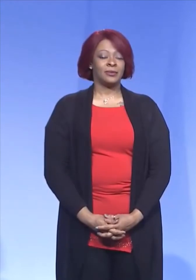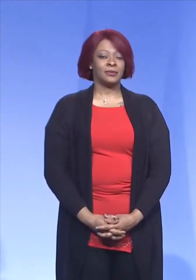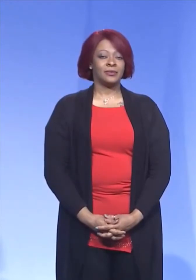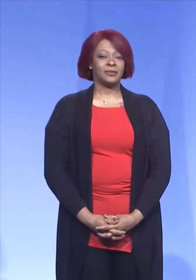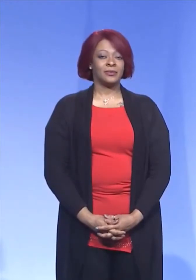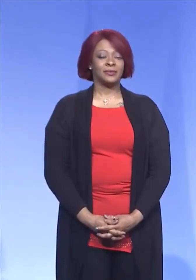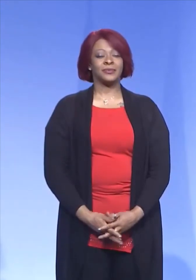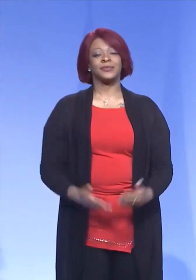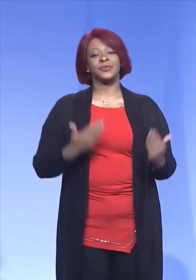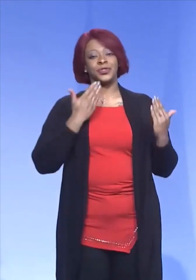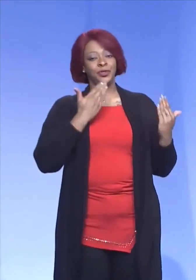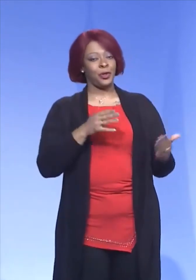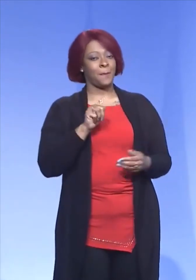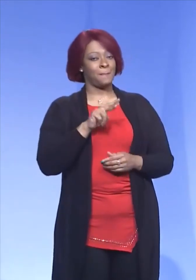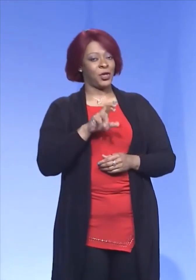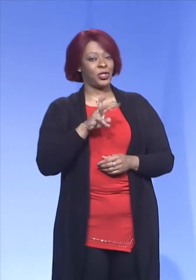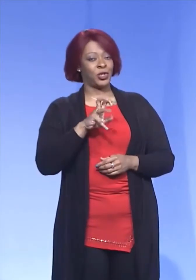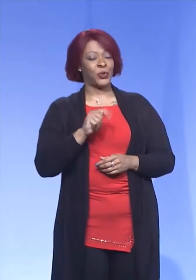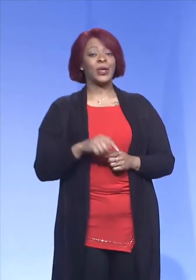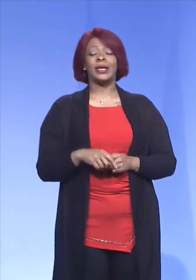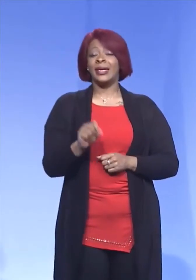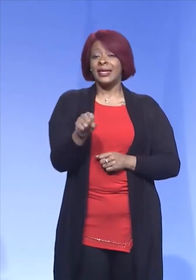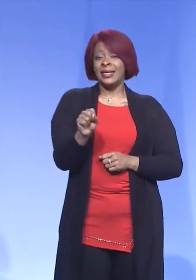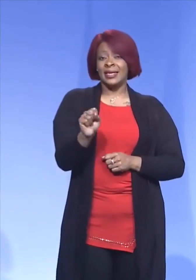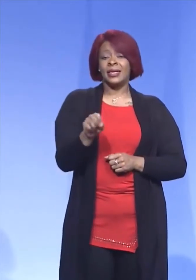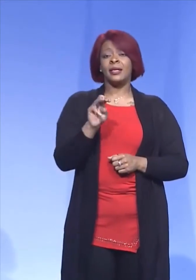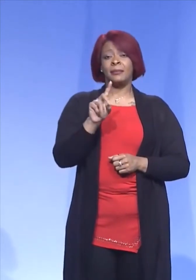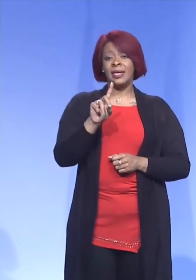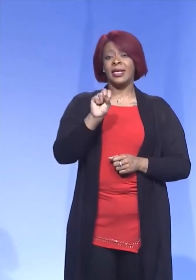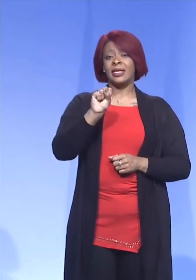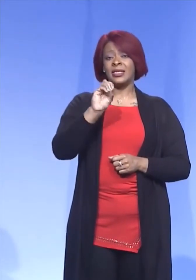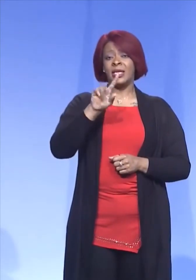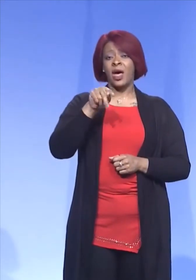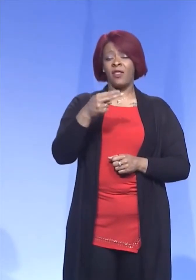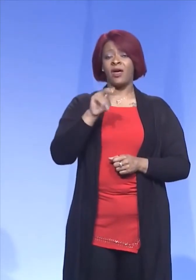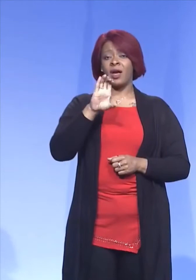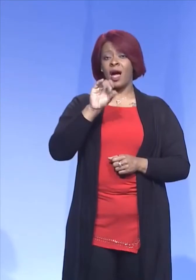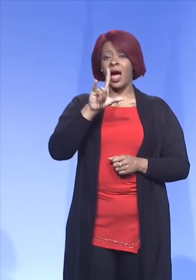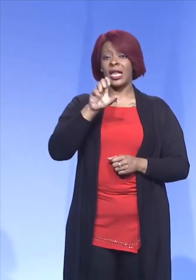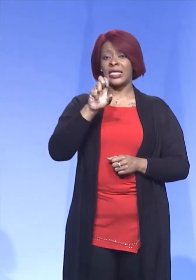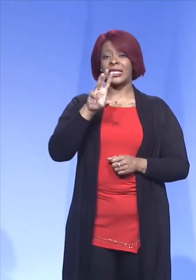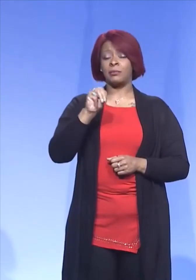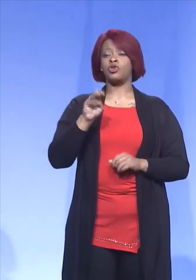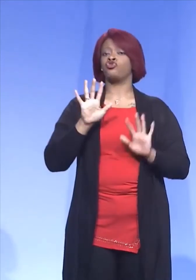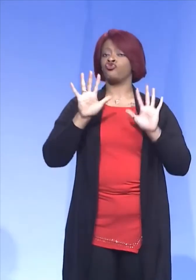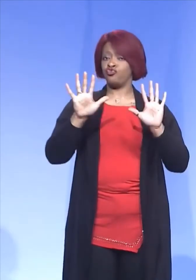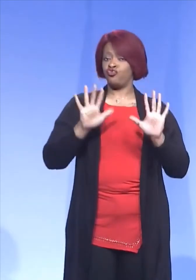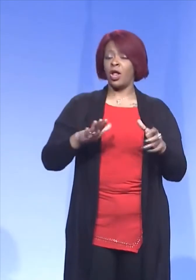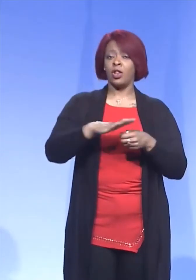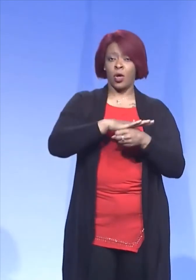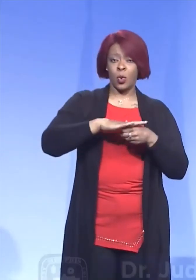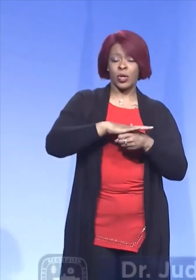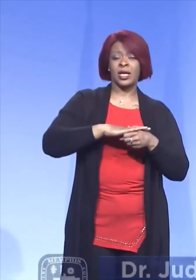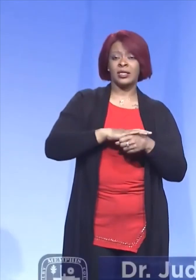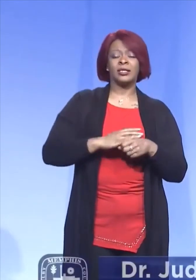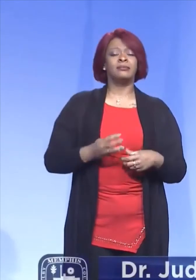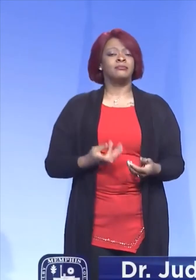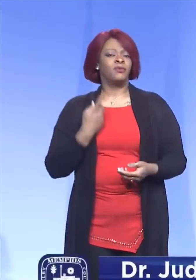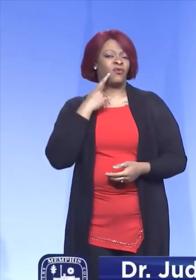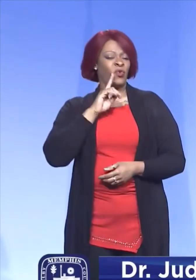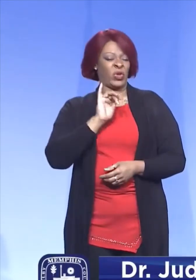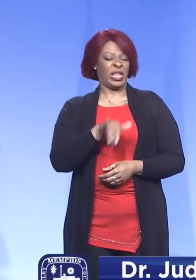Mr. Sweat. Yes, the Mid-South Coliseum is a great location in terms of its